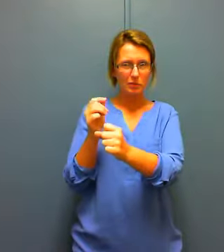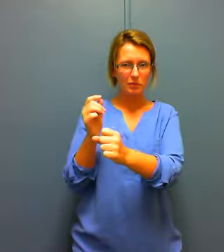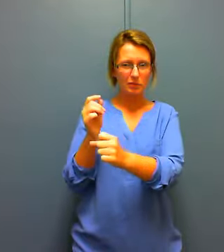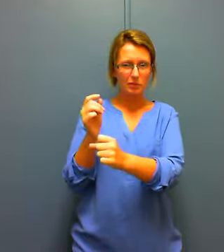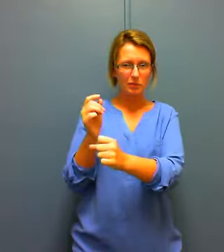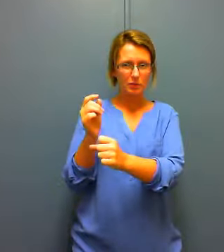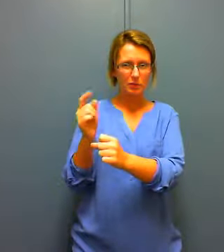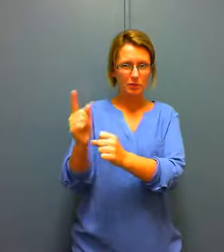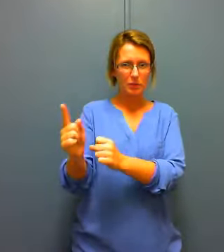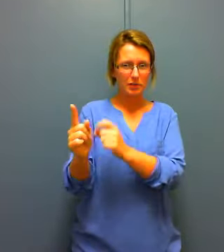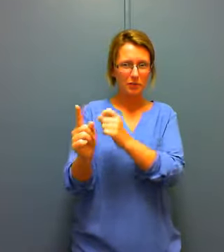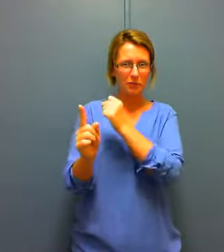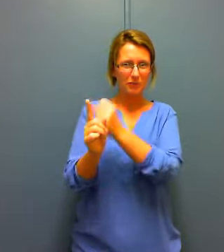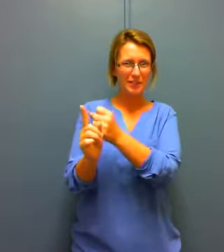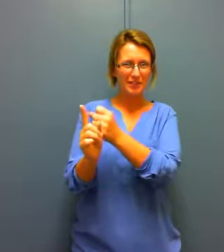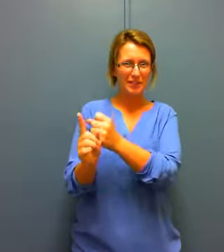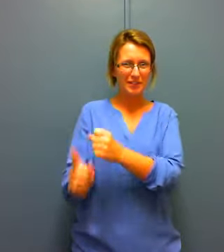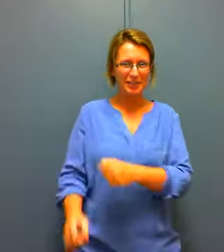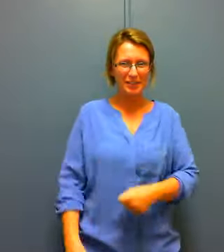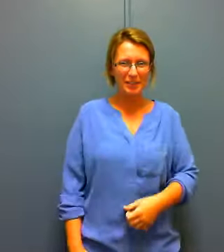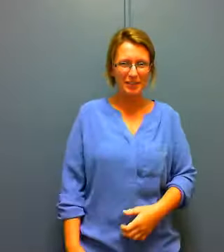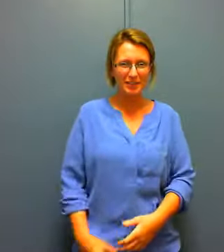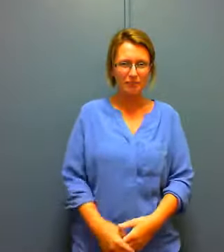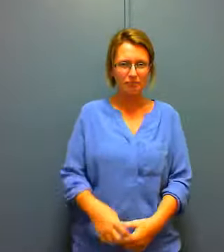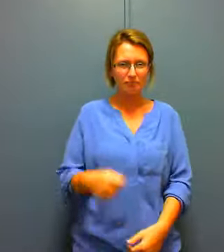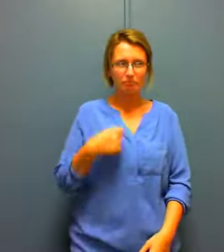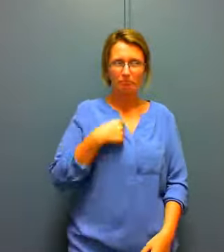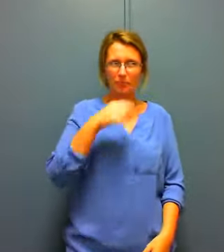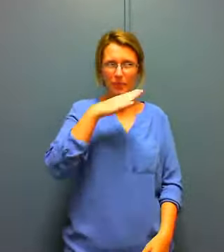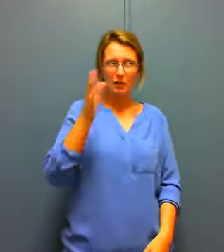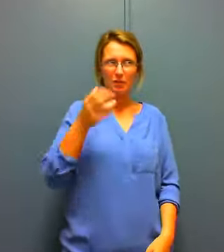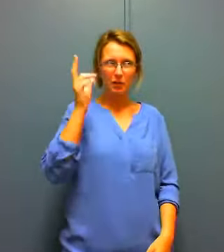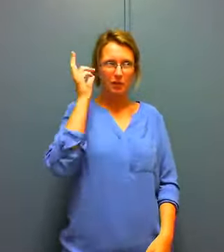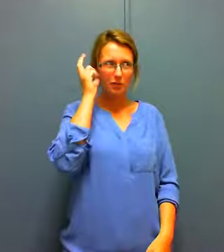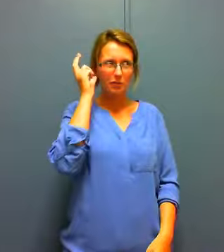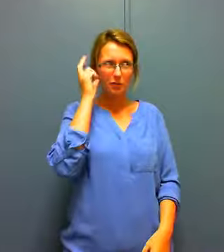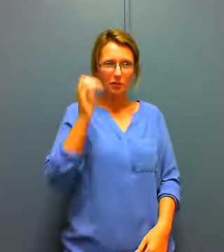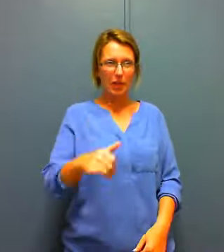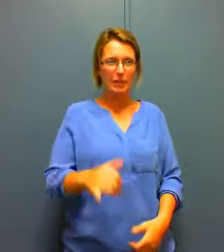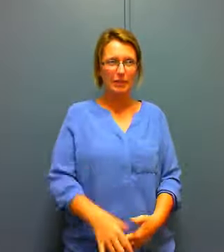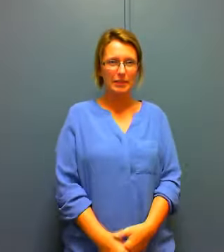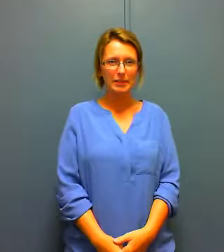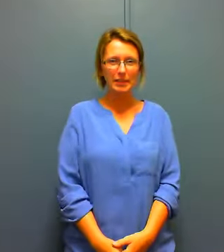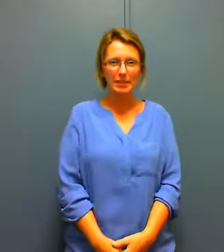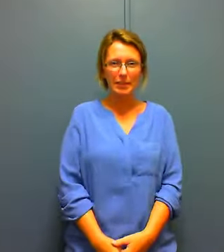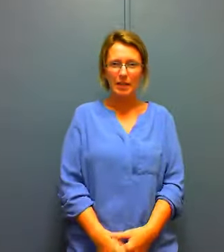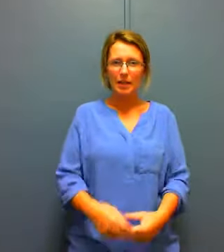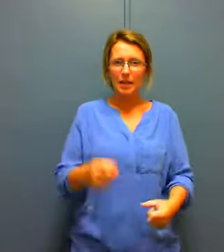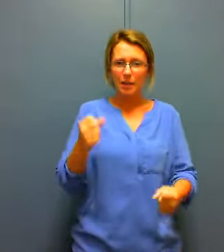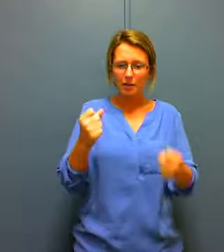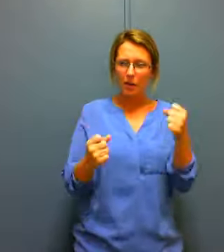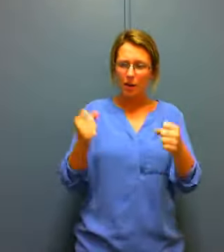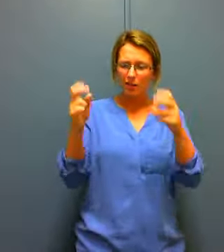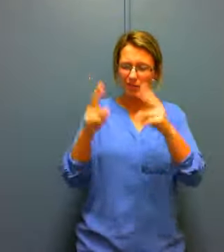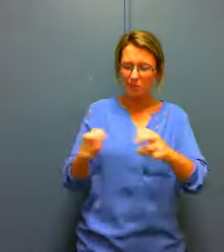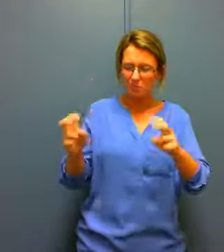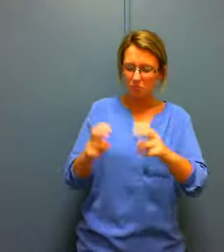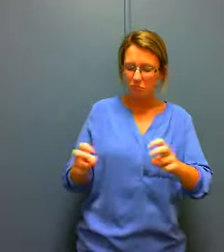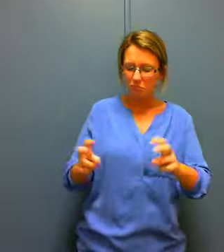that depends on the area I don't know I've never heard of that but maybe some places have that car inspections I appreciate it